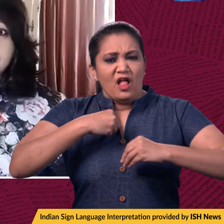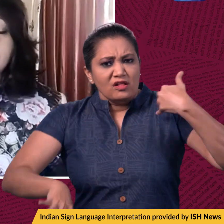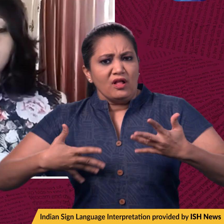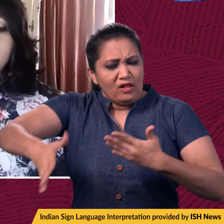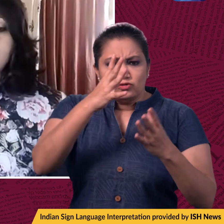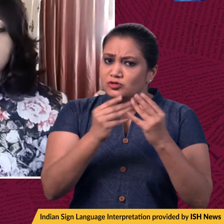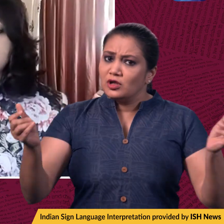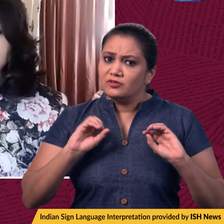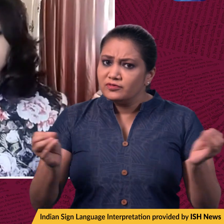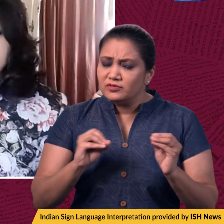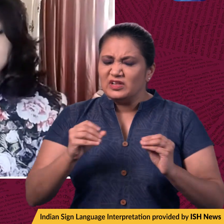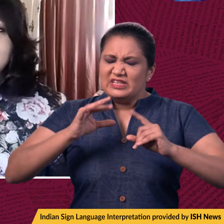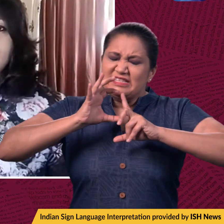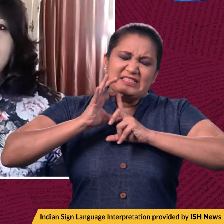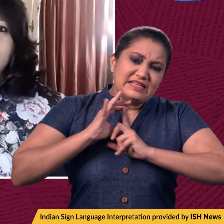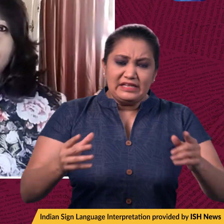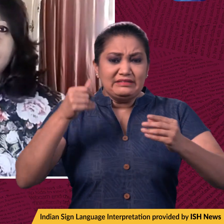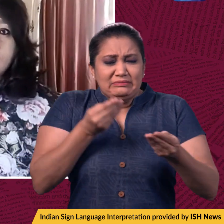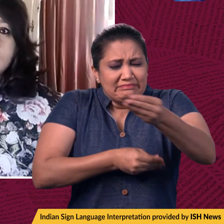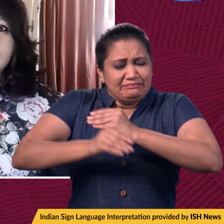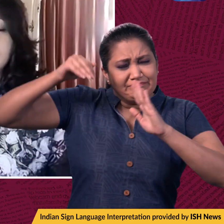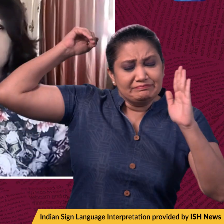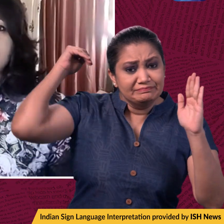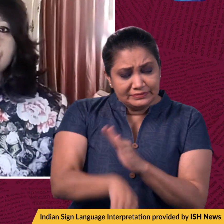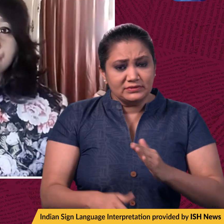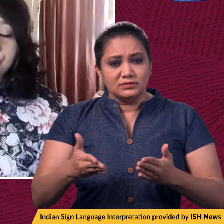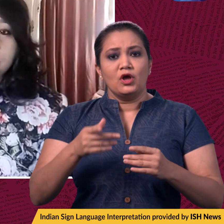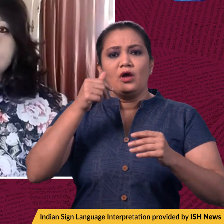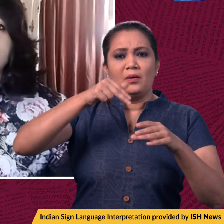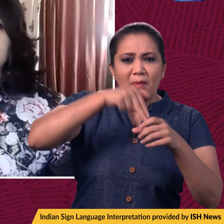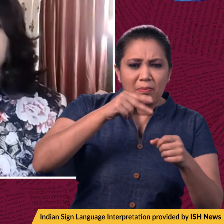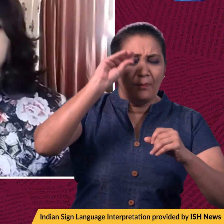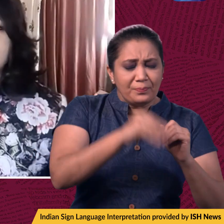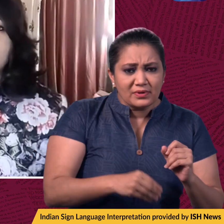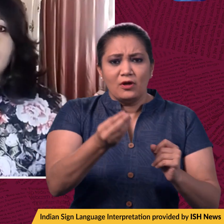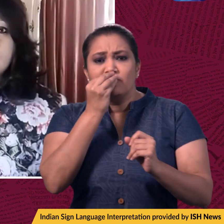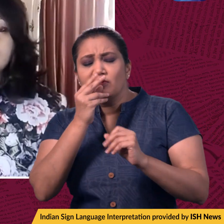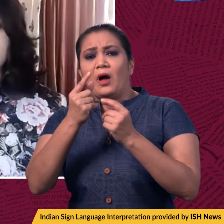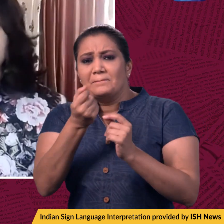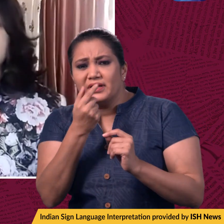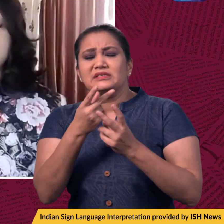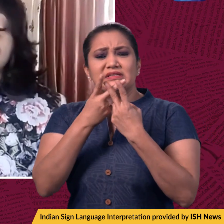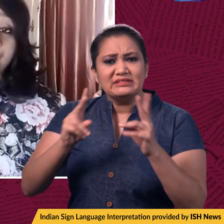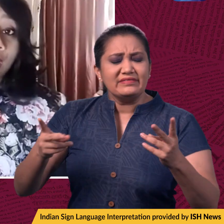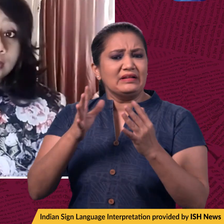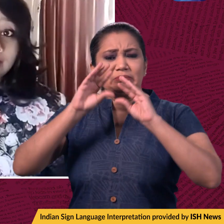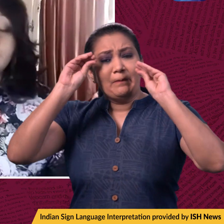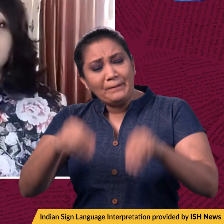due to the worst-ever economic crisis. There's shortage of fuel, there's shortage of essential items, there's shortage of drugs even.